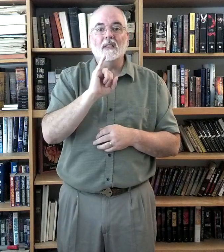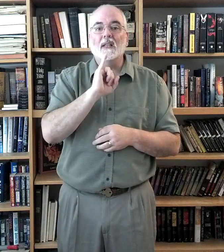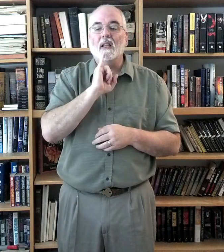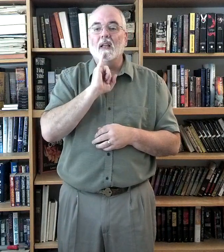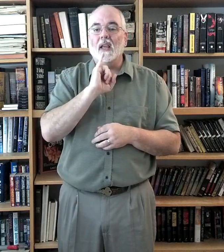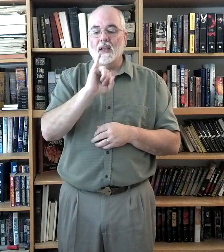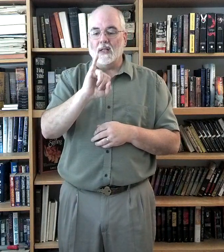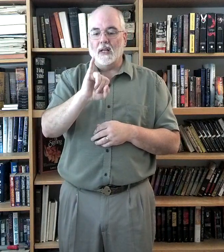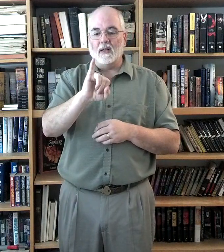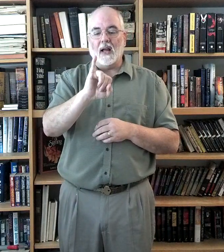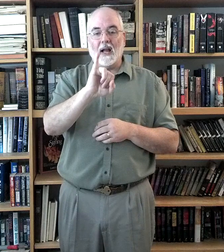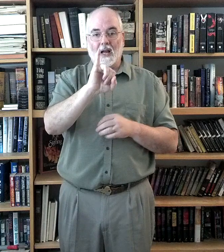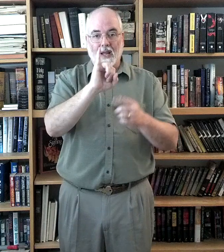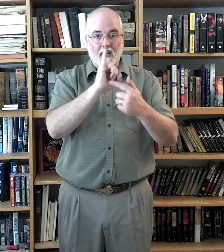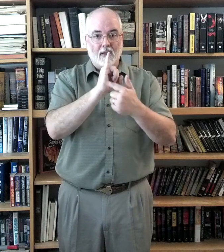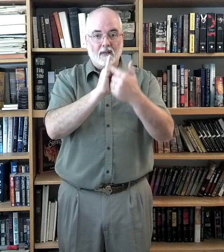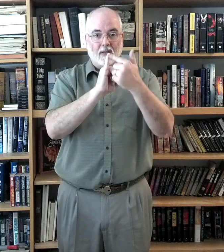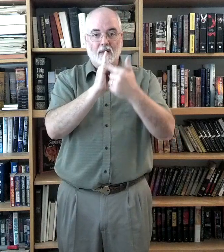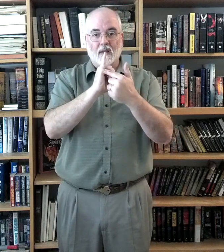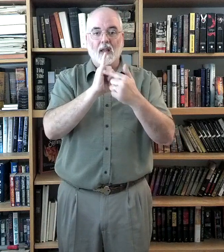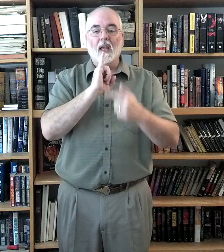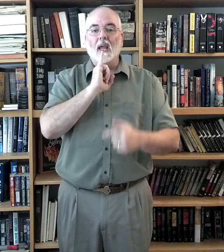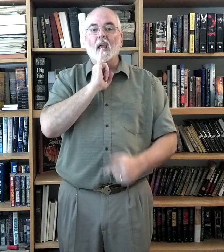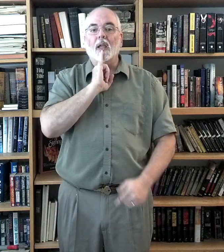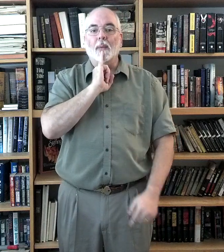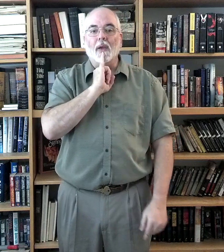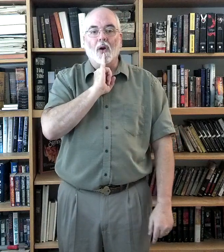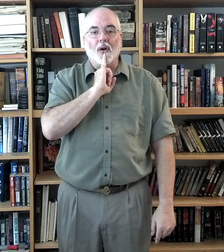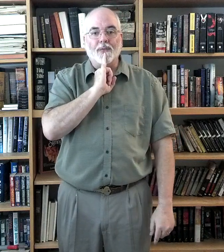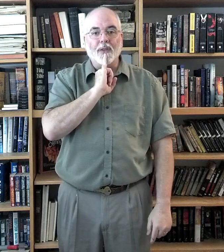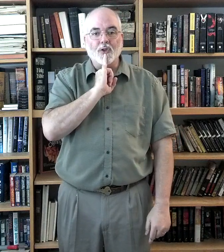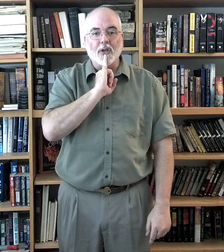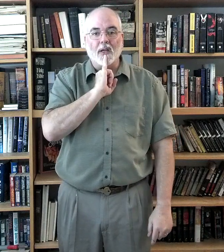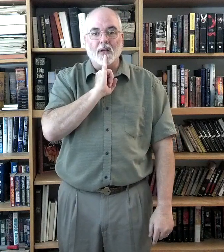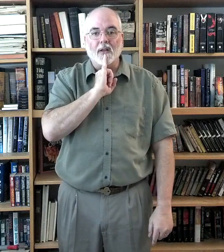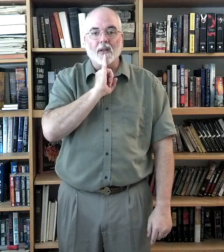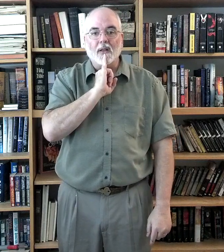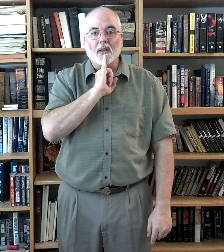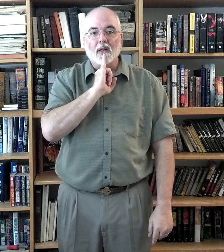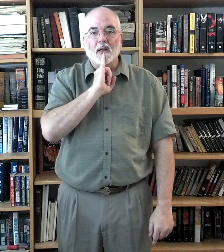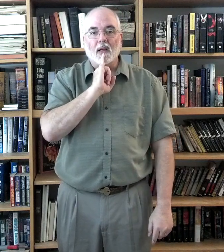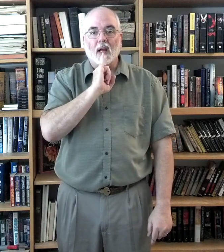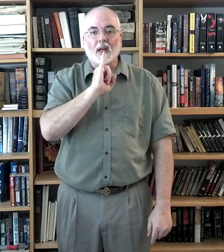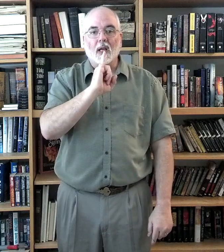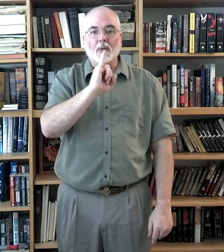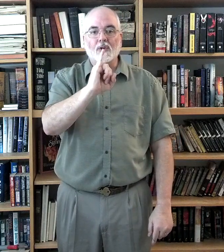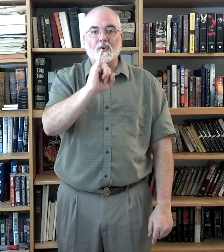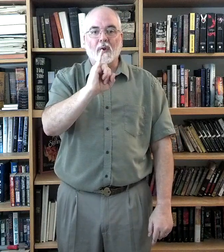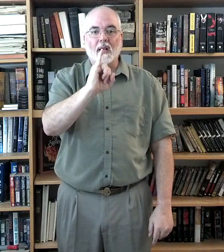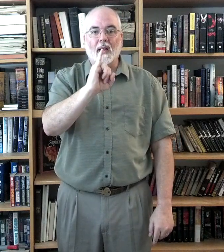it's a letter I, coming off the chin and coming straight out.